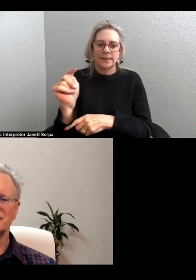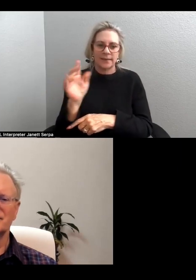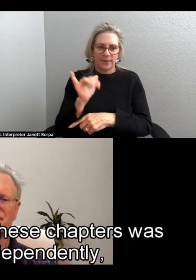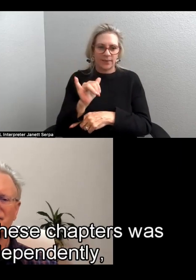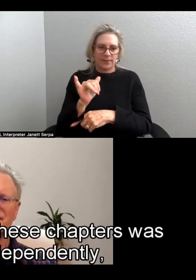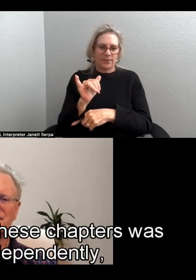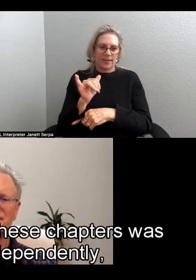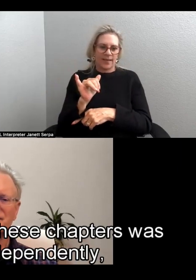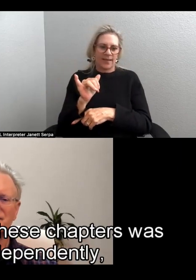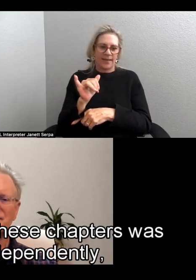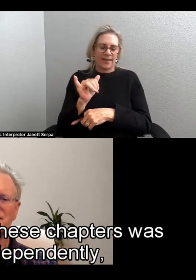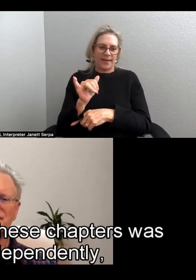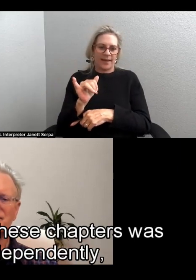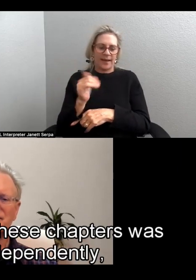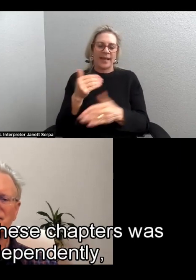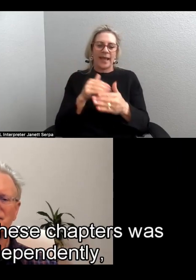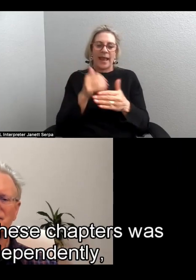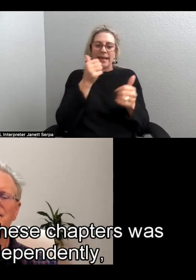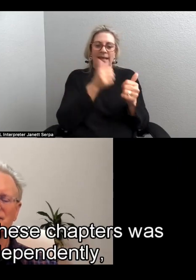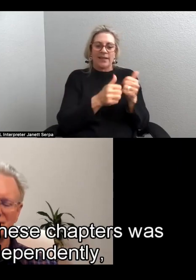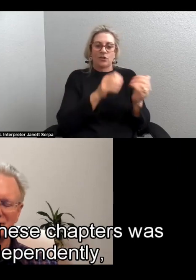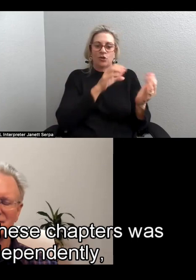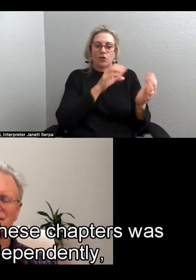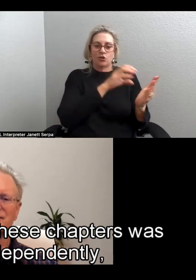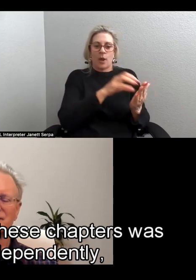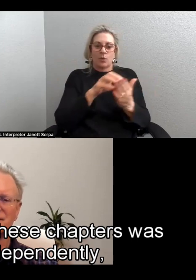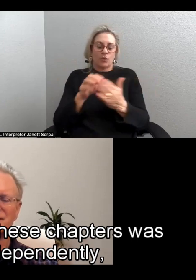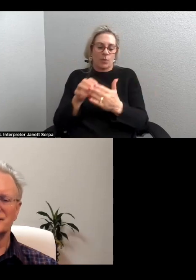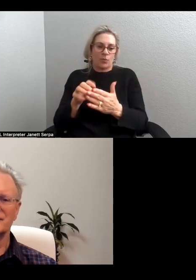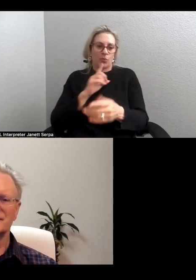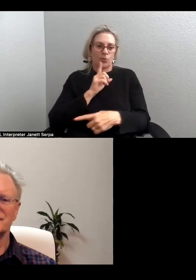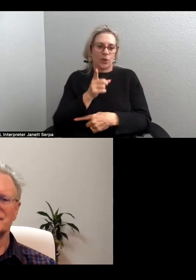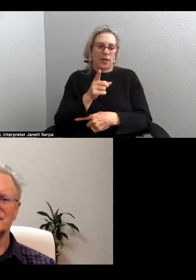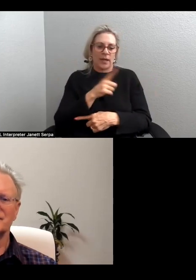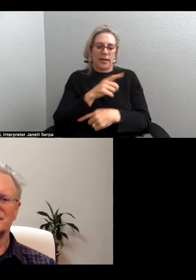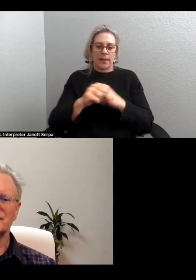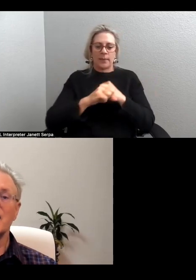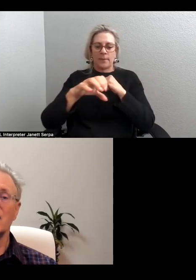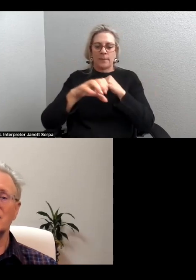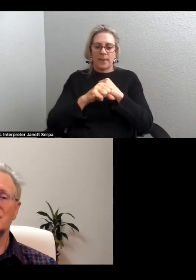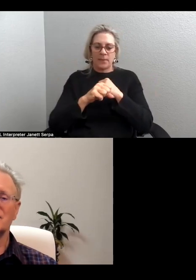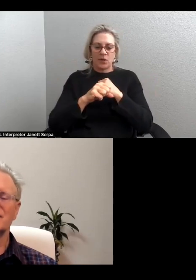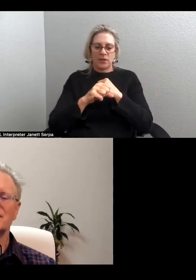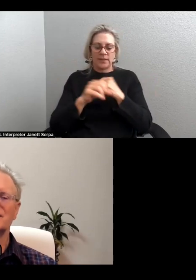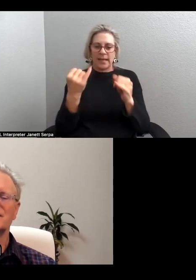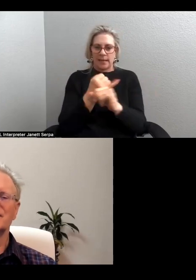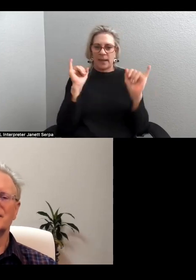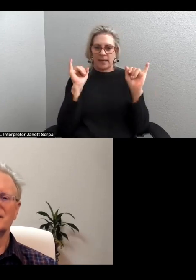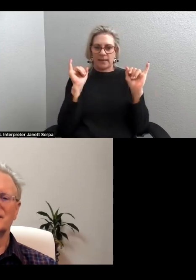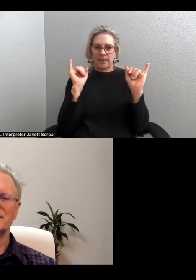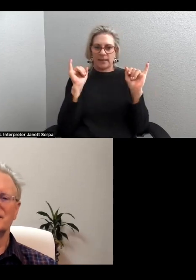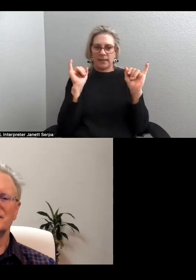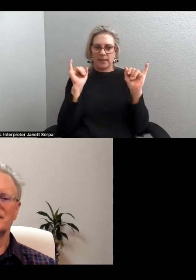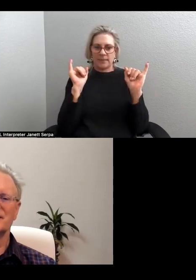that, and again, each of these chapters was published independently in